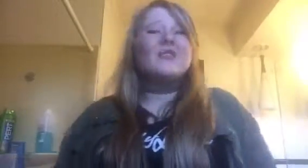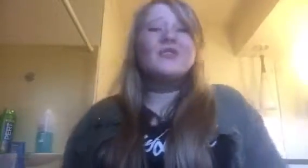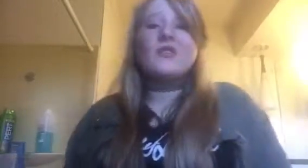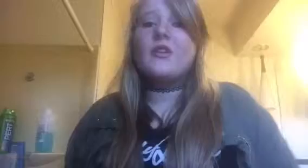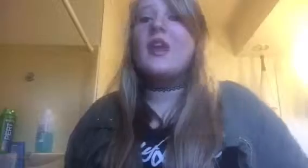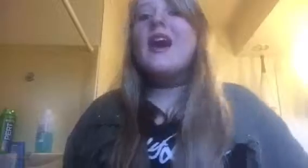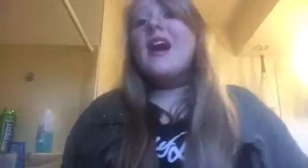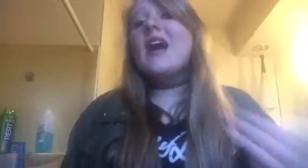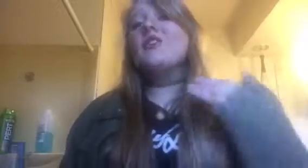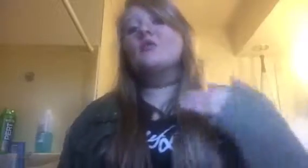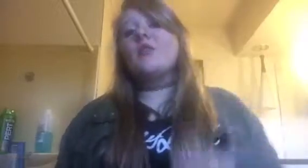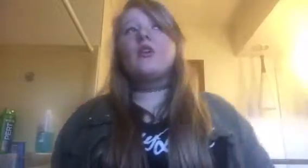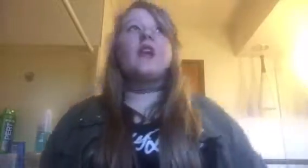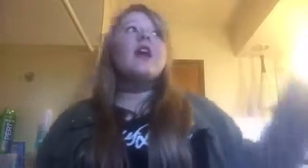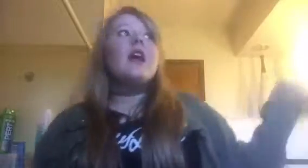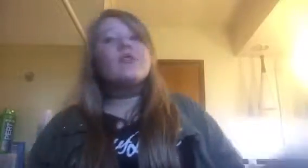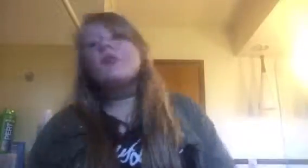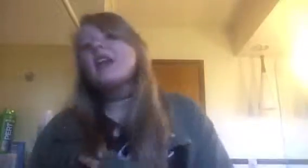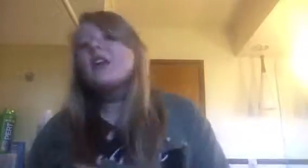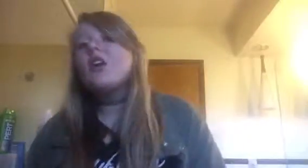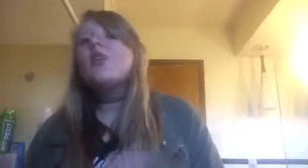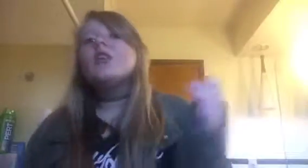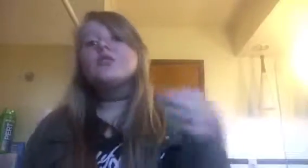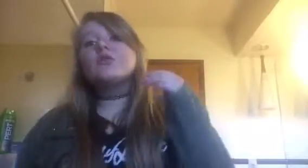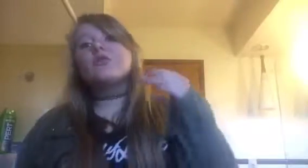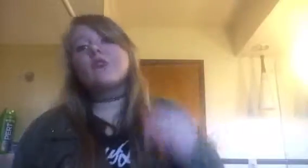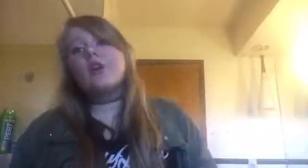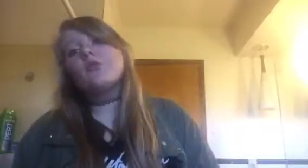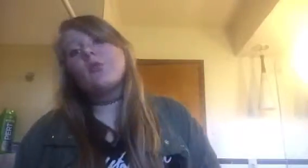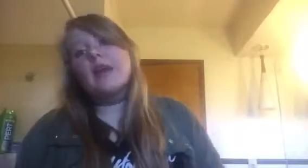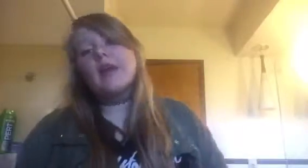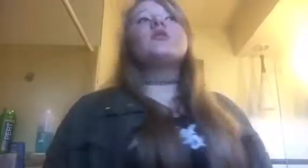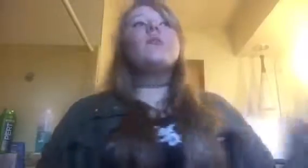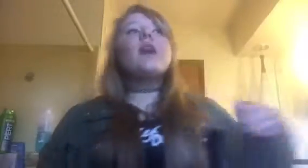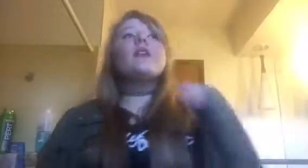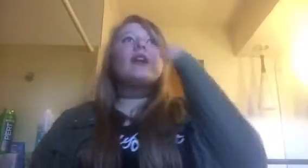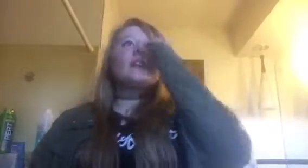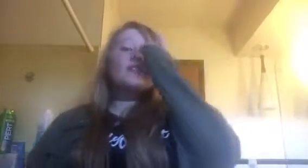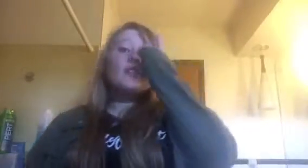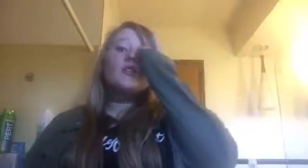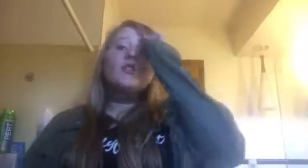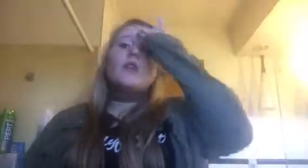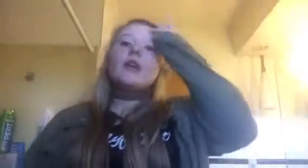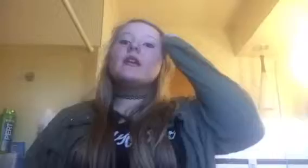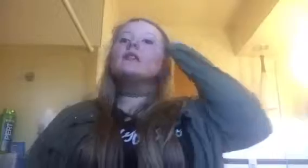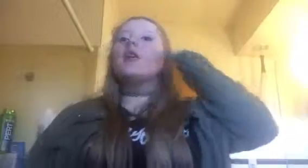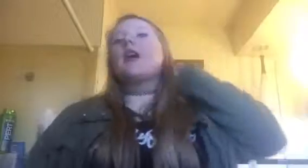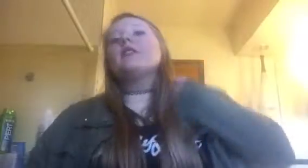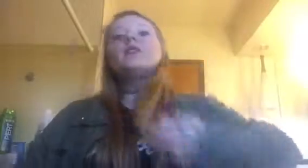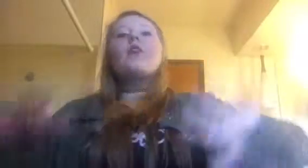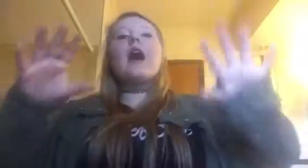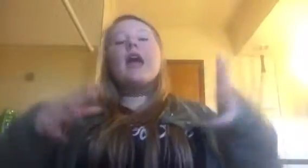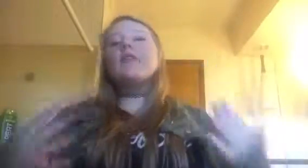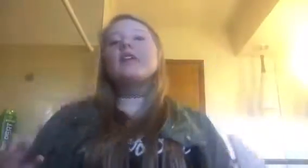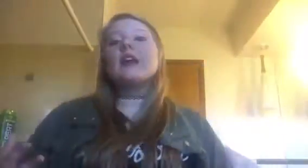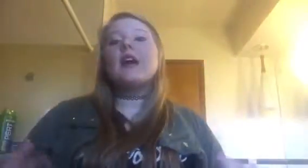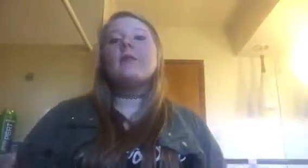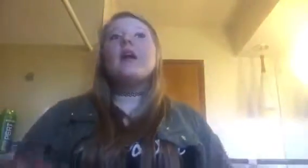uses their phone, I use my phone. Everyone I know uses their phone to wake up. So my advice to you is, okay, so I have to get up